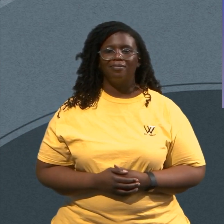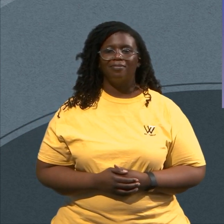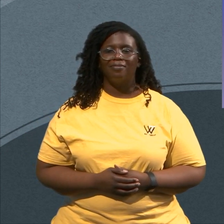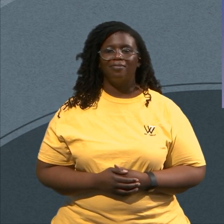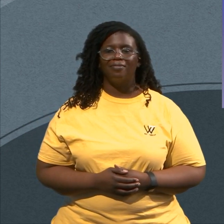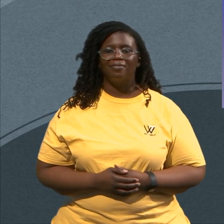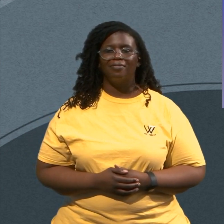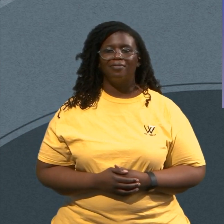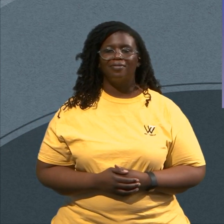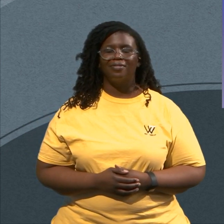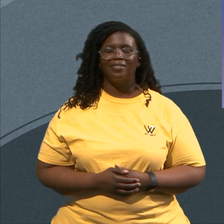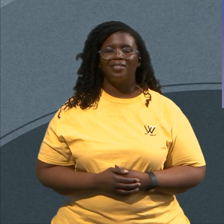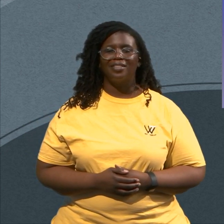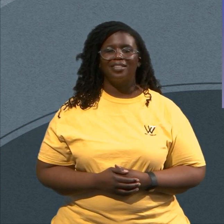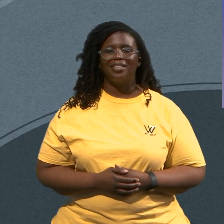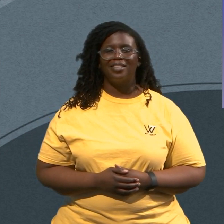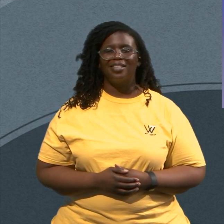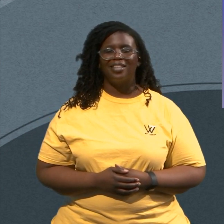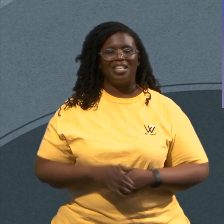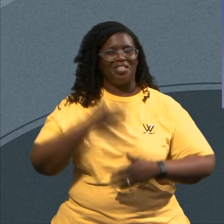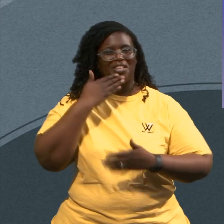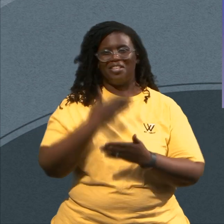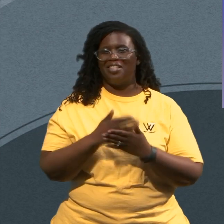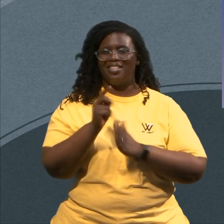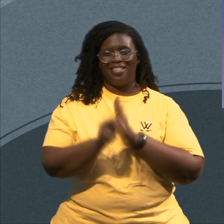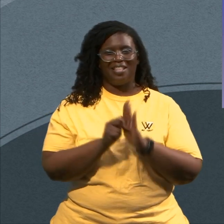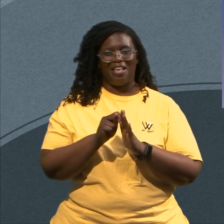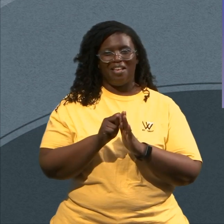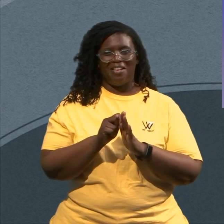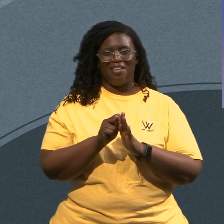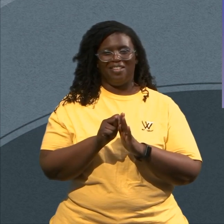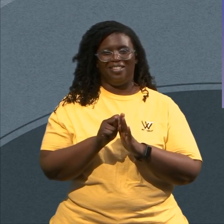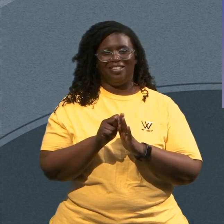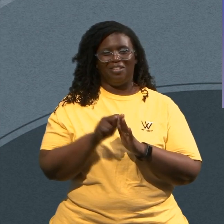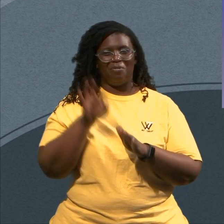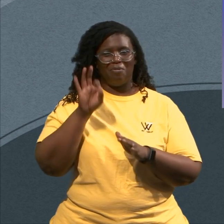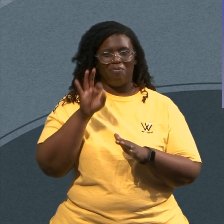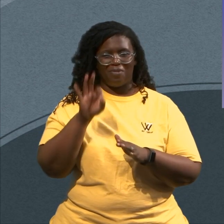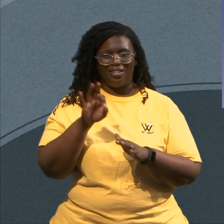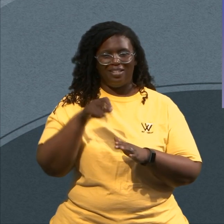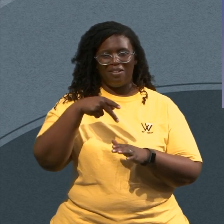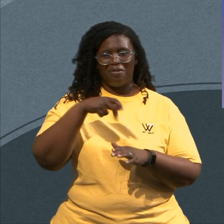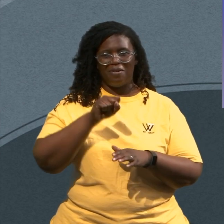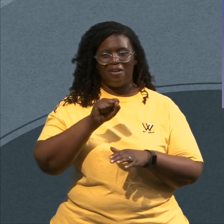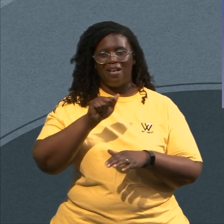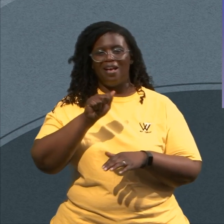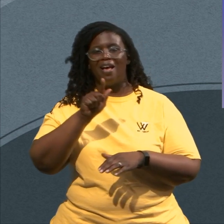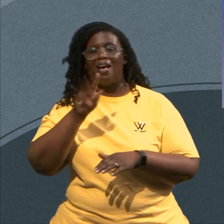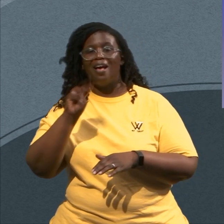Than Psalm 46 And verse 10 Be still